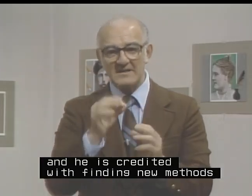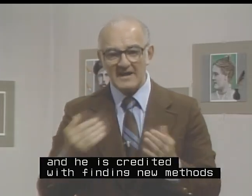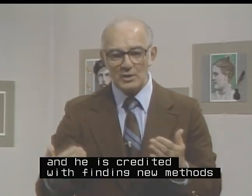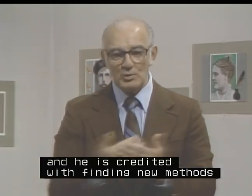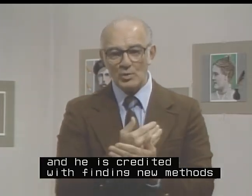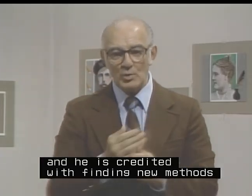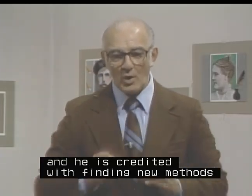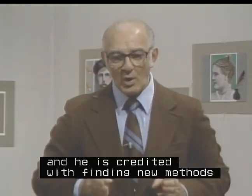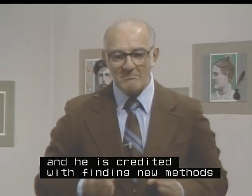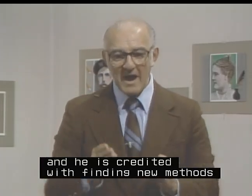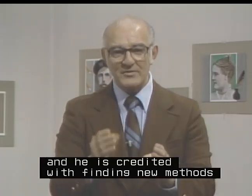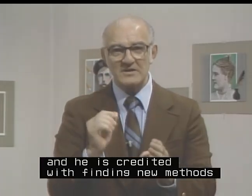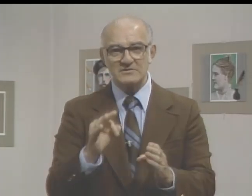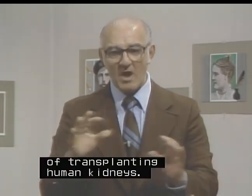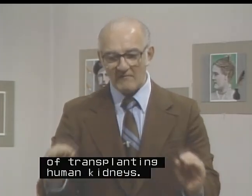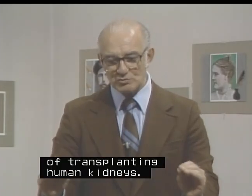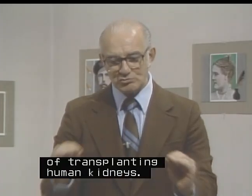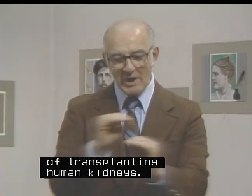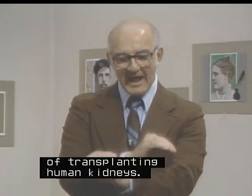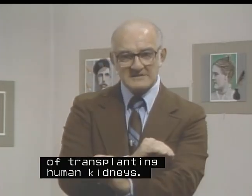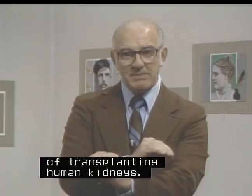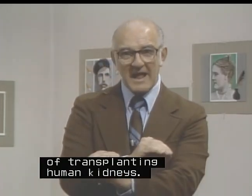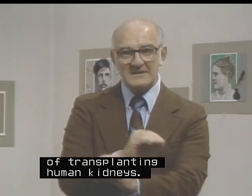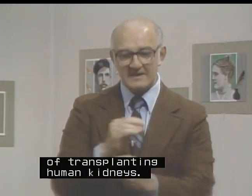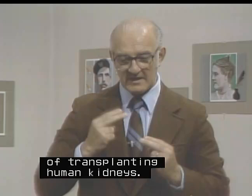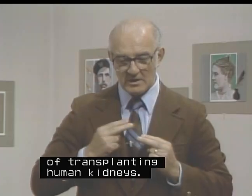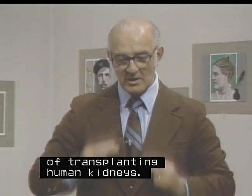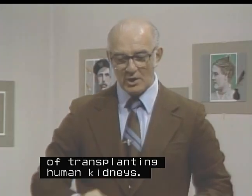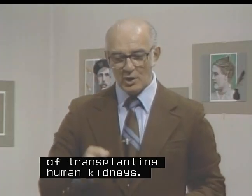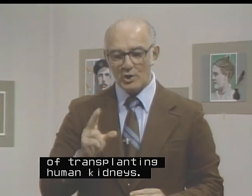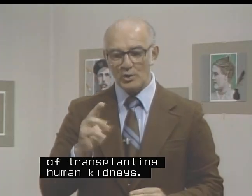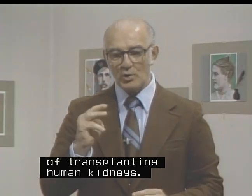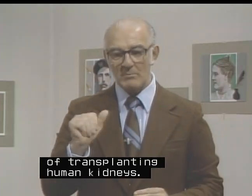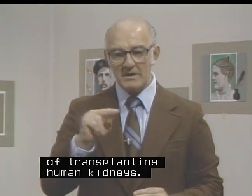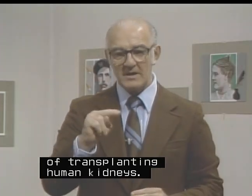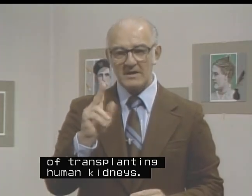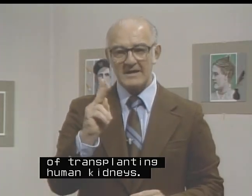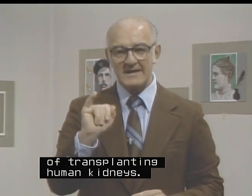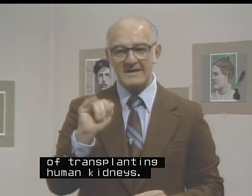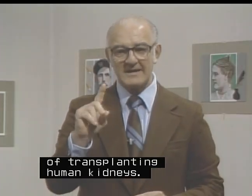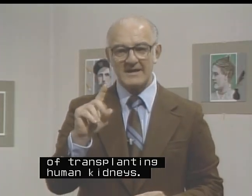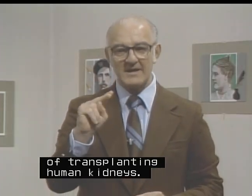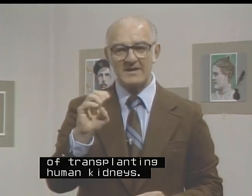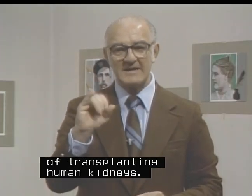new methods of transplanting human kidneys.